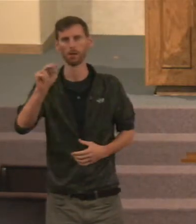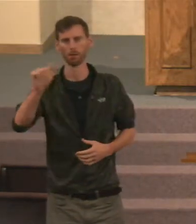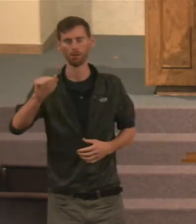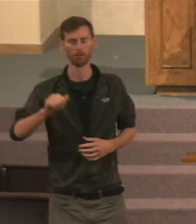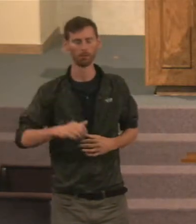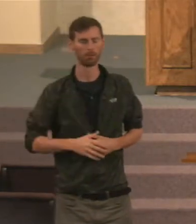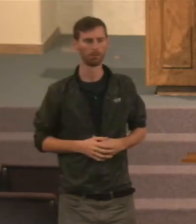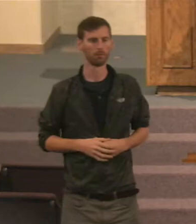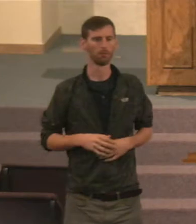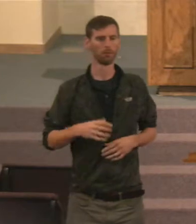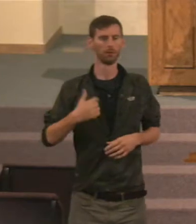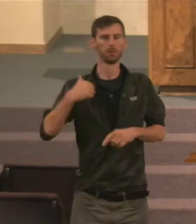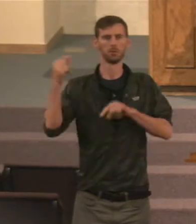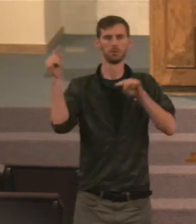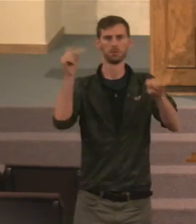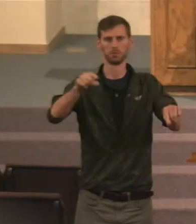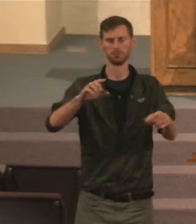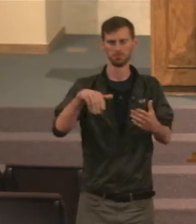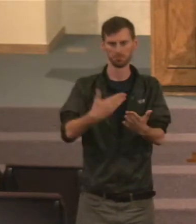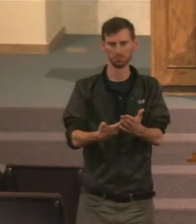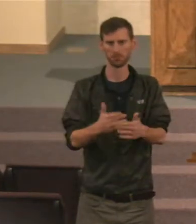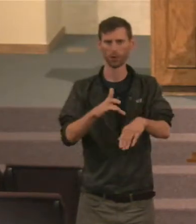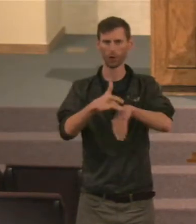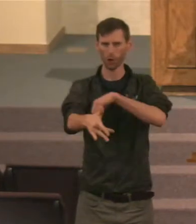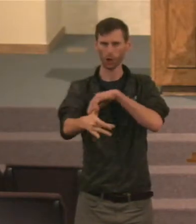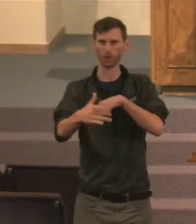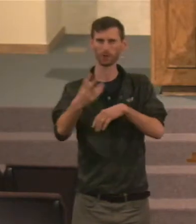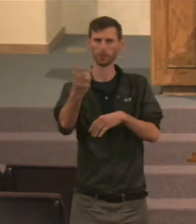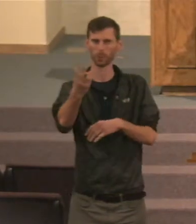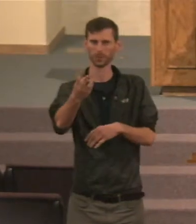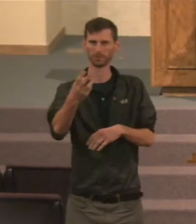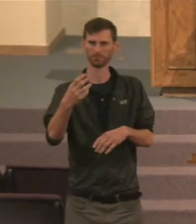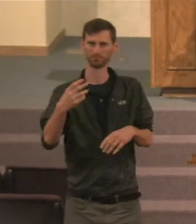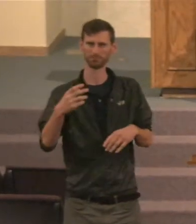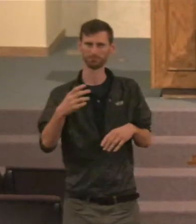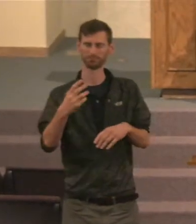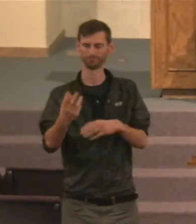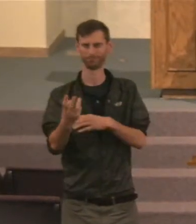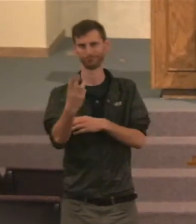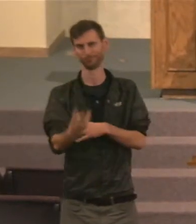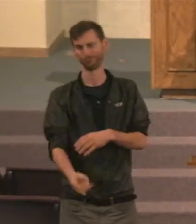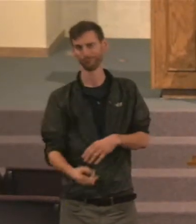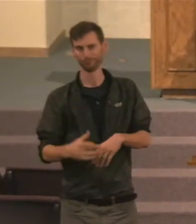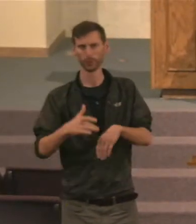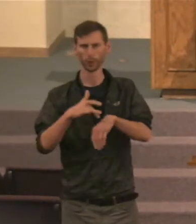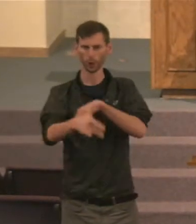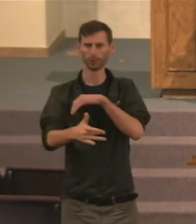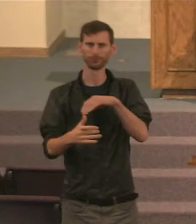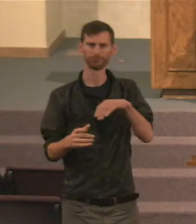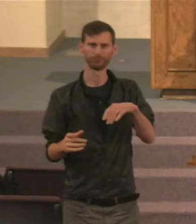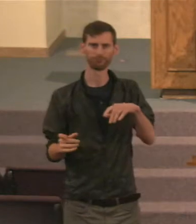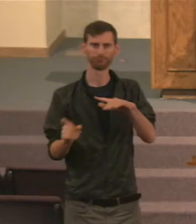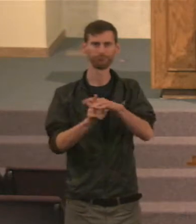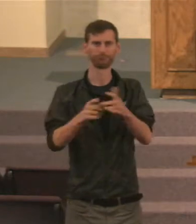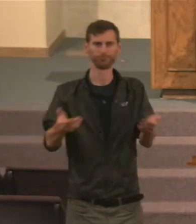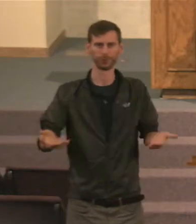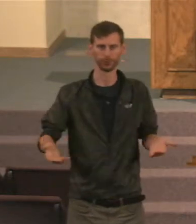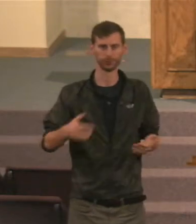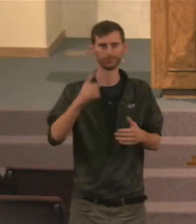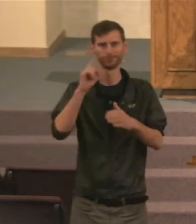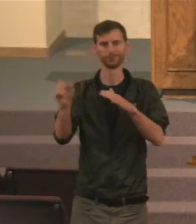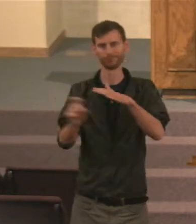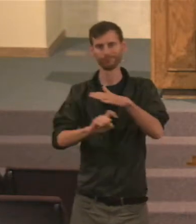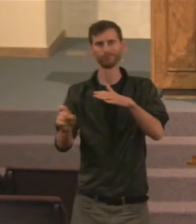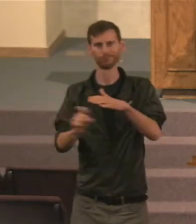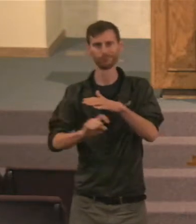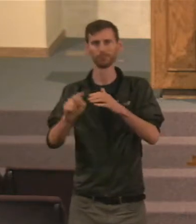And I come up here early on Wednesdays to run off my notes, and Saturday nights later come up here to run